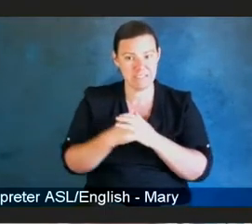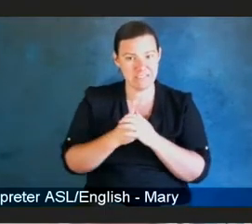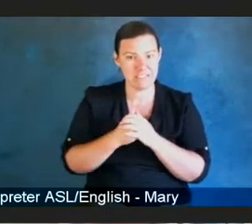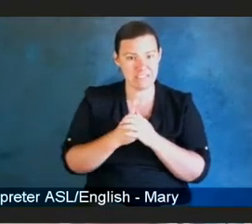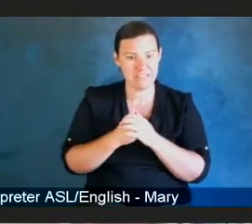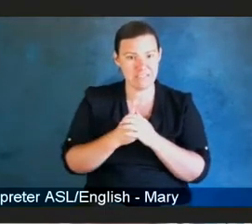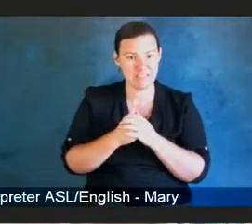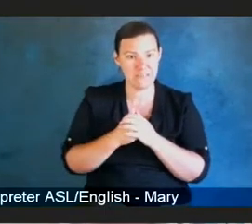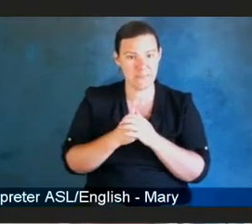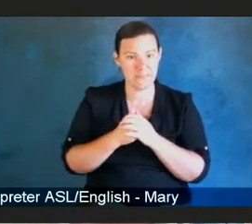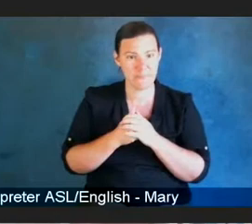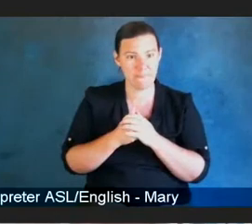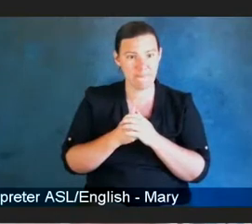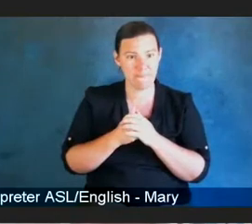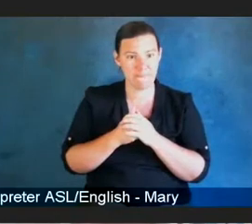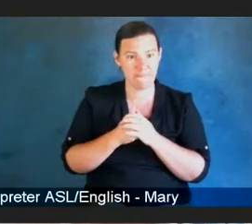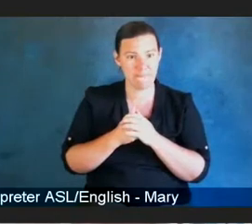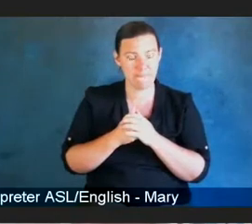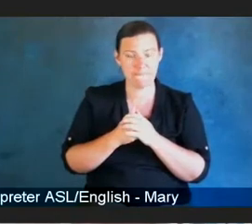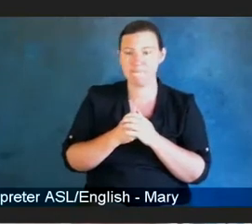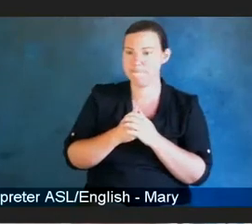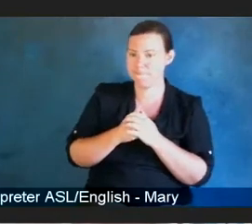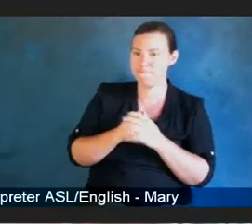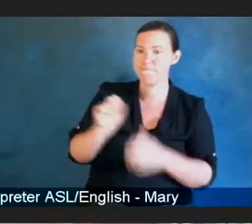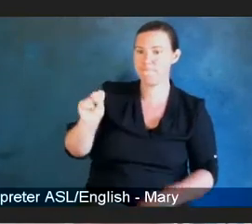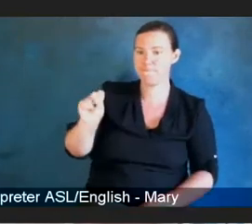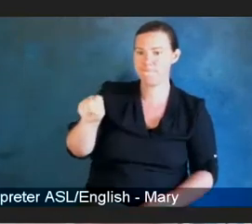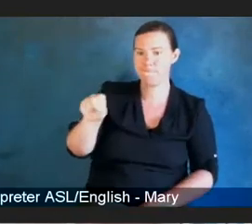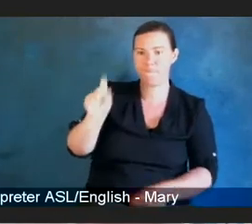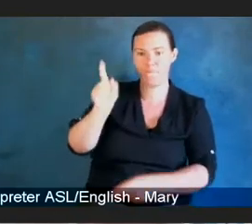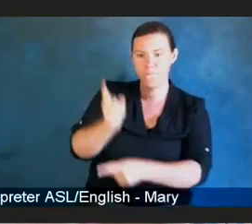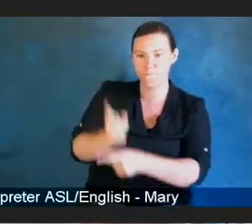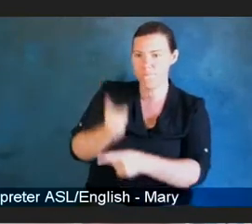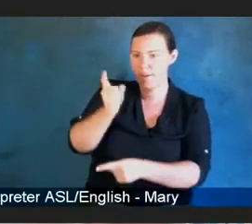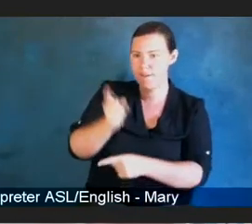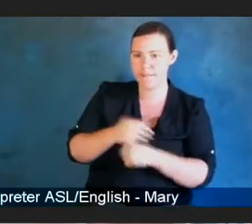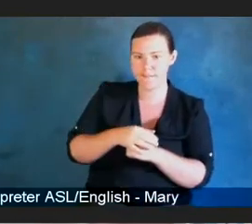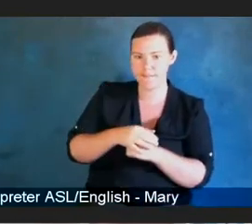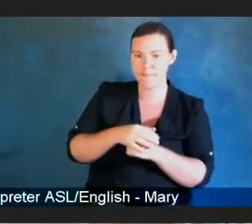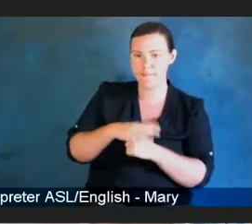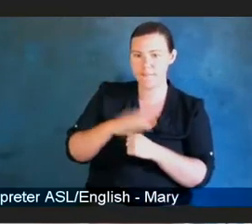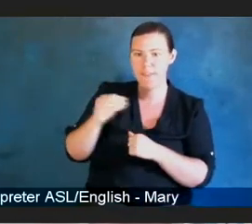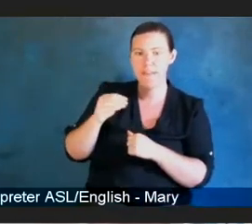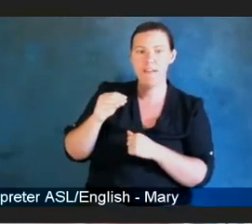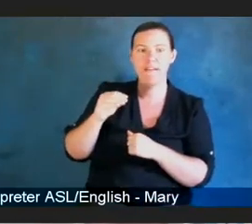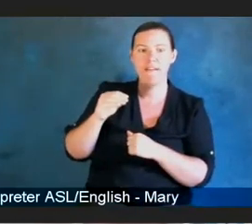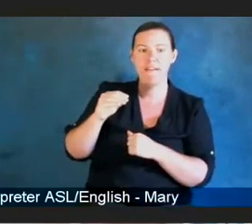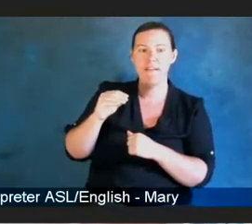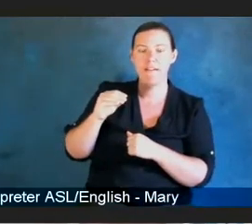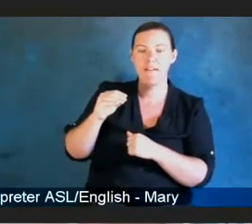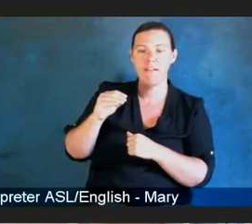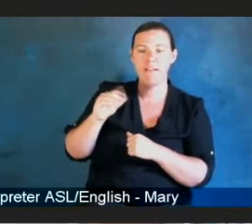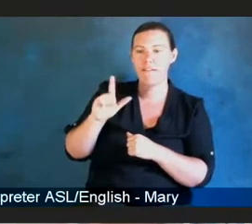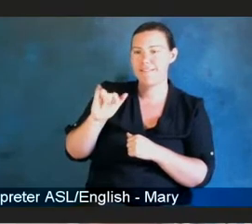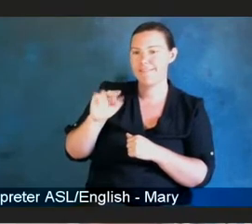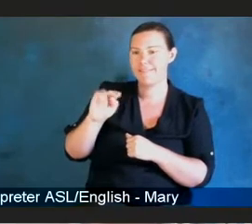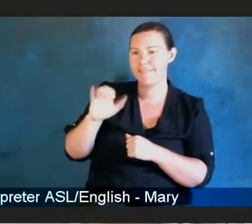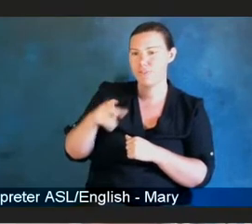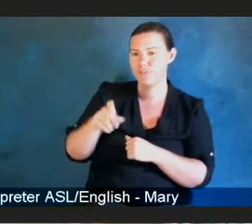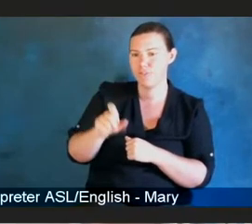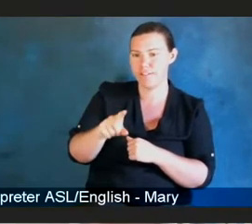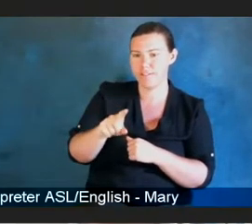You're absolutely right. And Tony, what was it like living through the early years? Can you think back